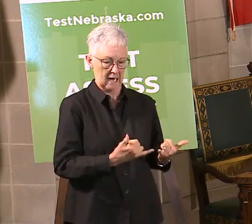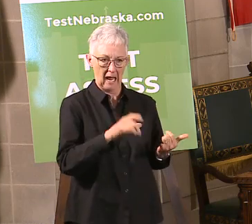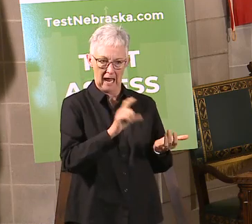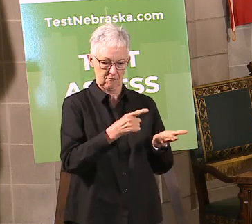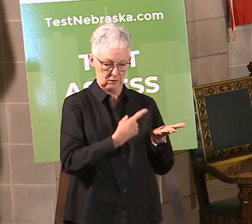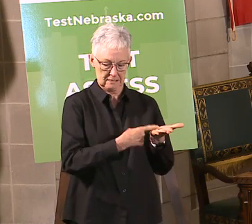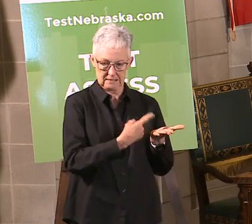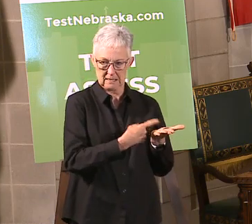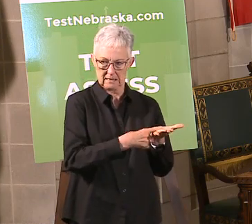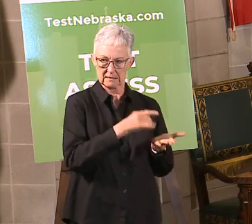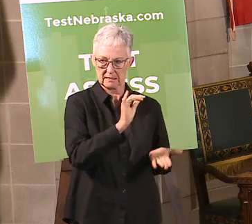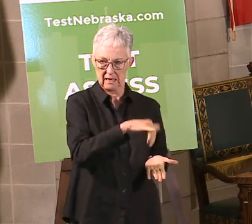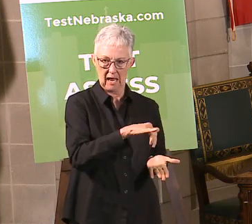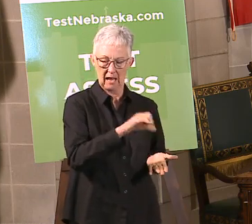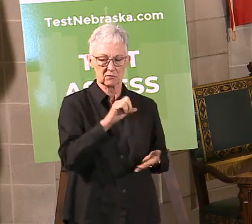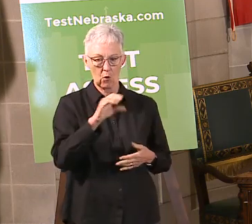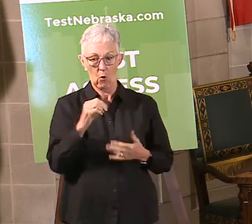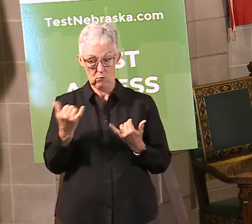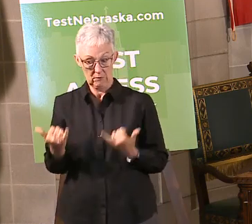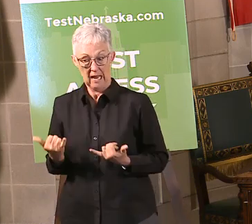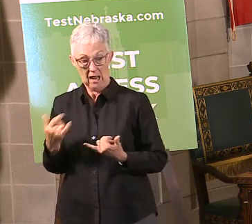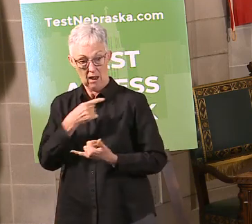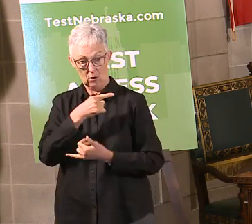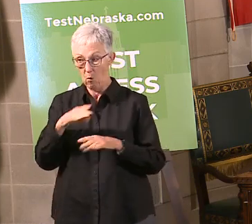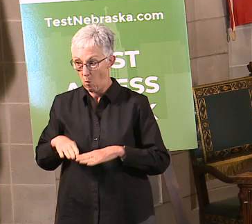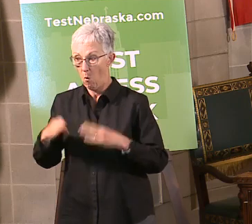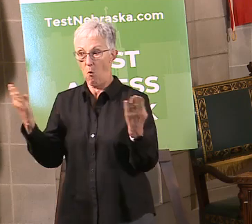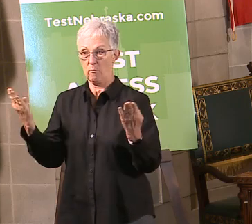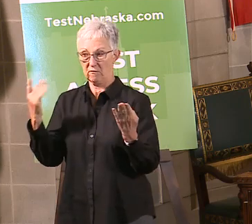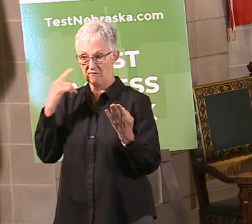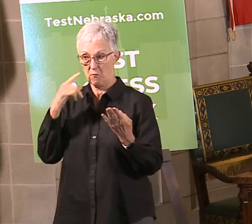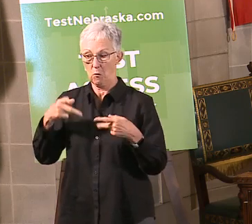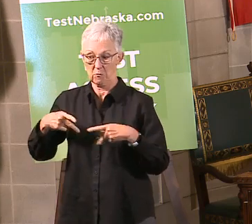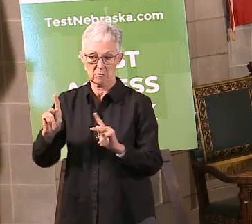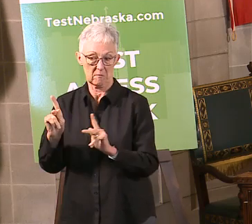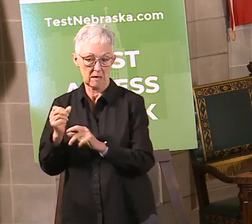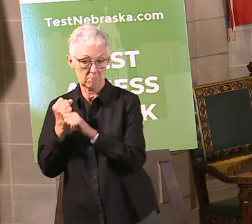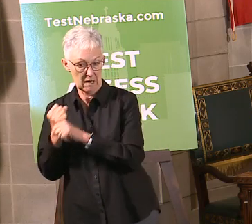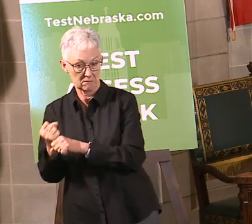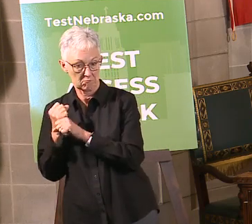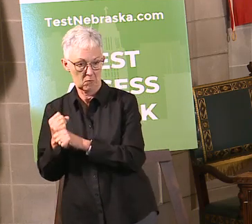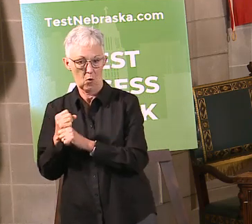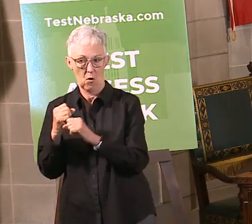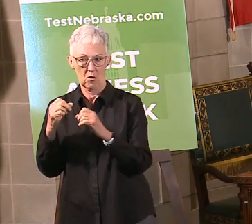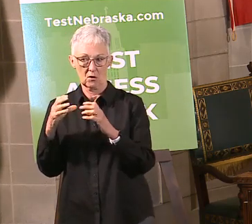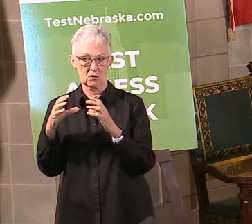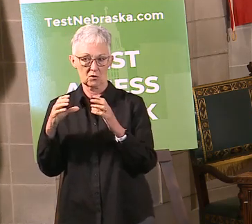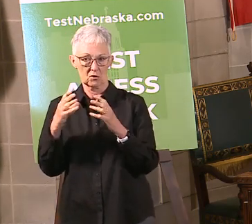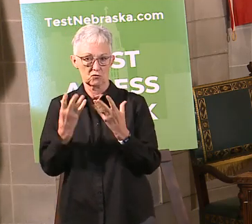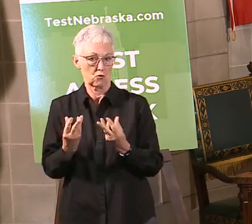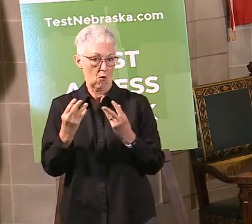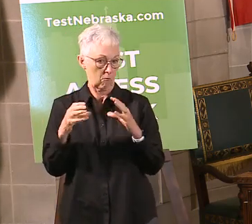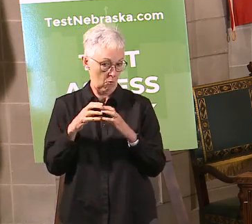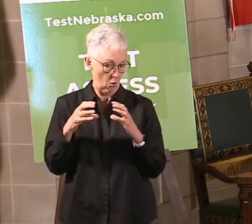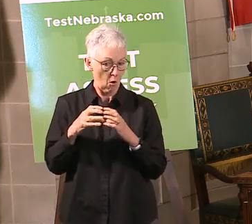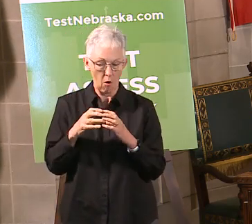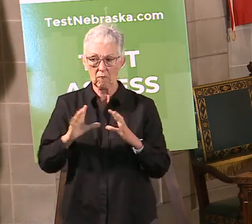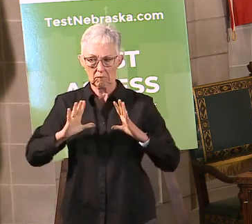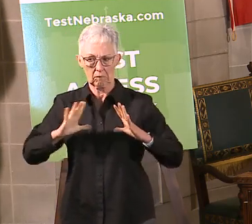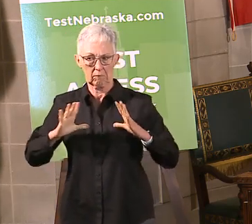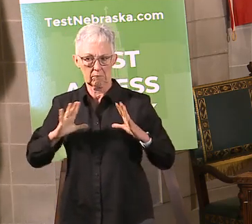baseball and softball, we expect to be able to learn from, learn on certain protocols and practices that are going to be important to keep